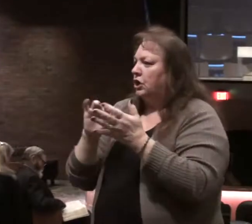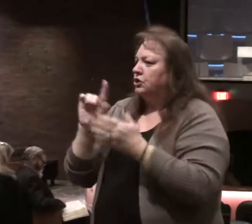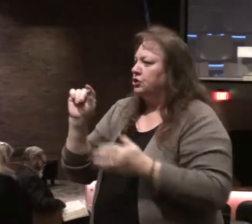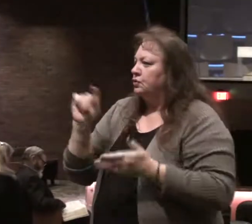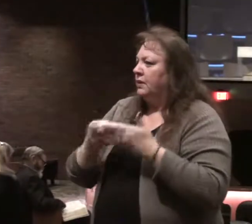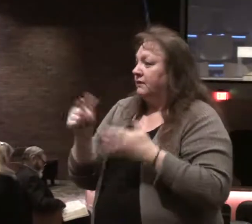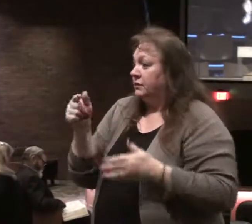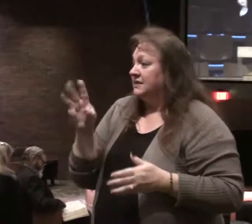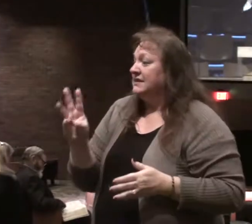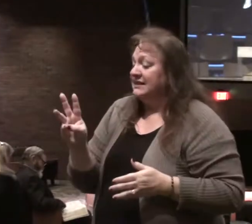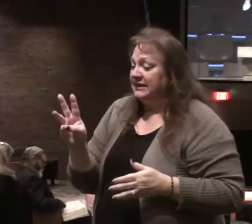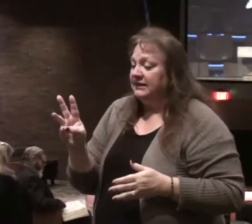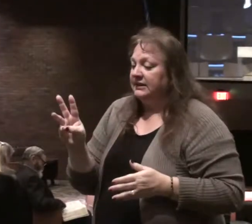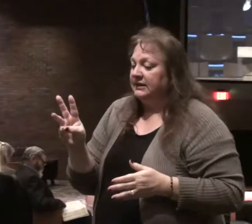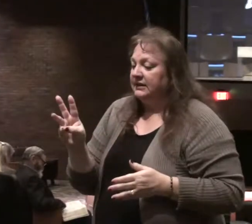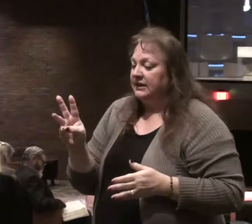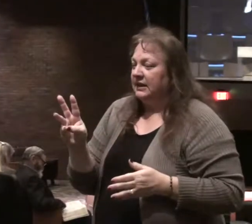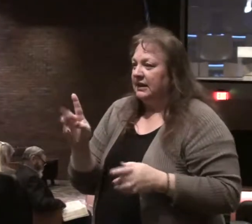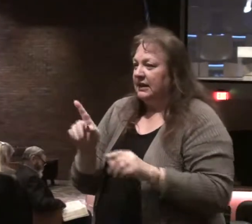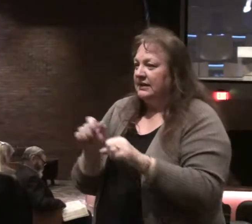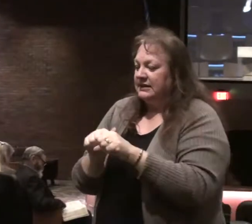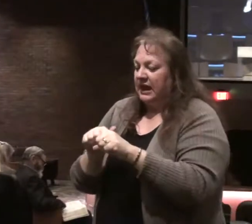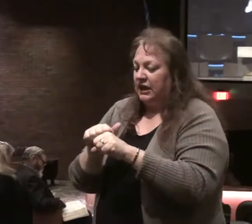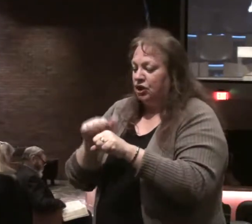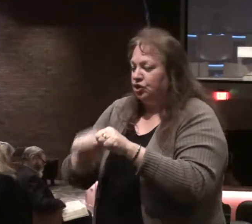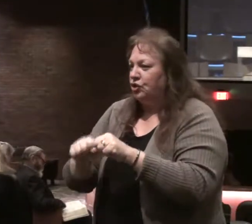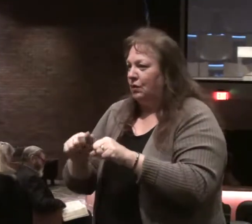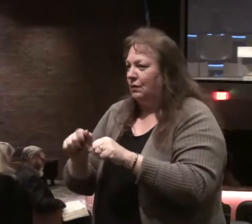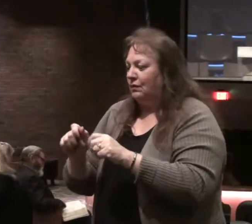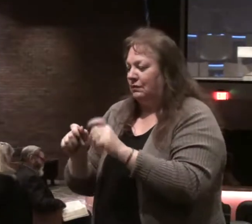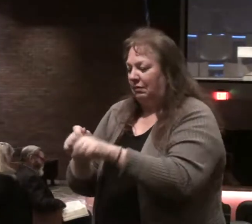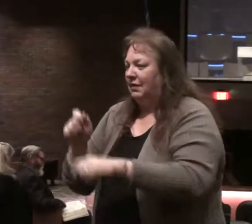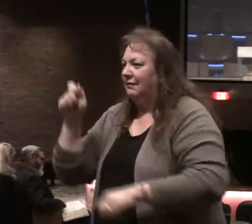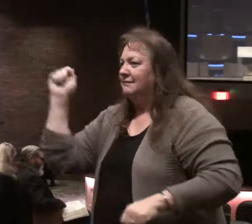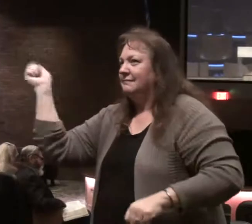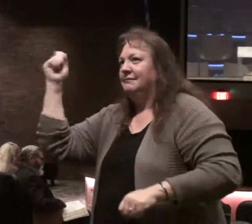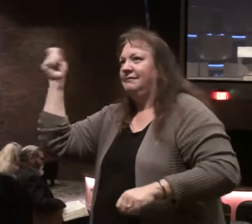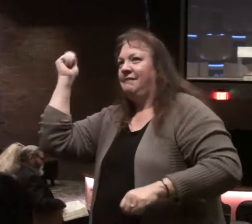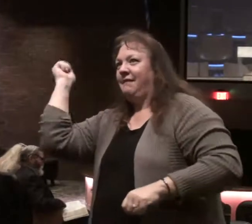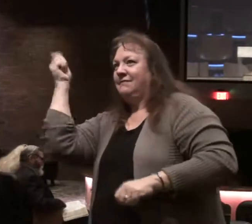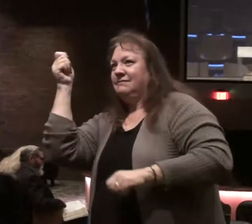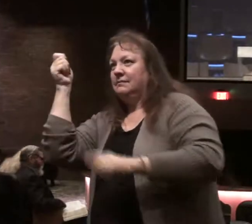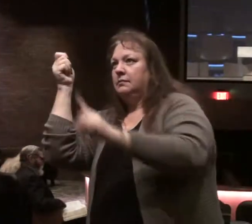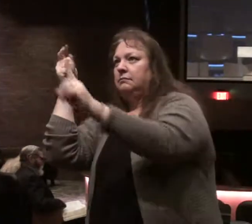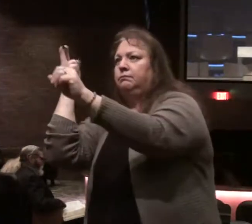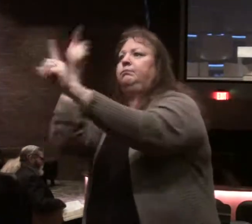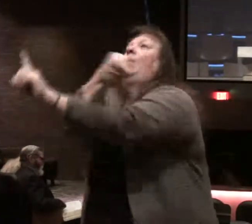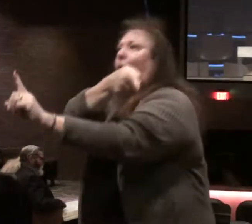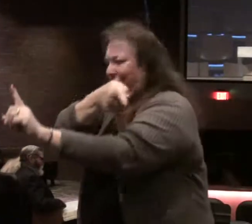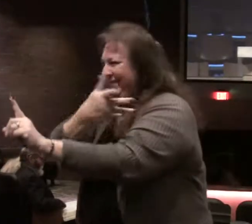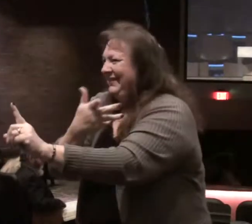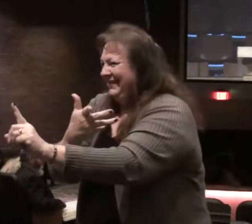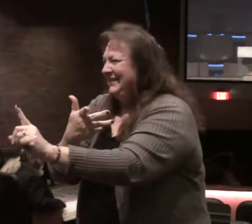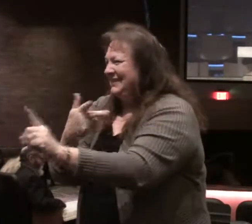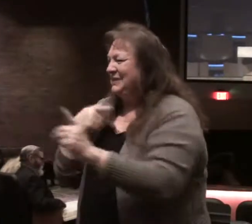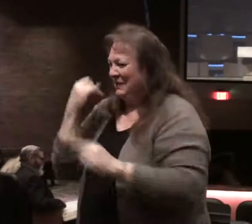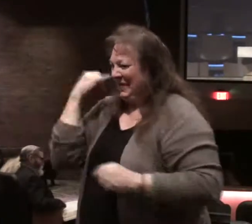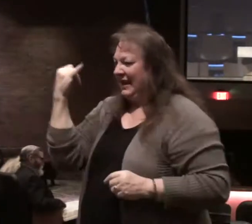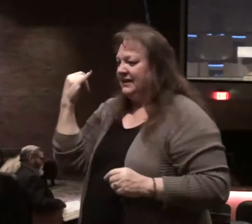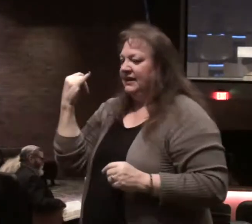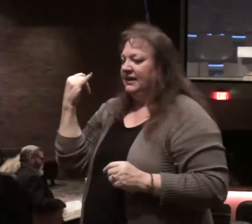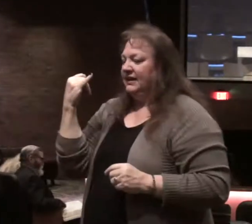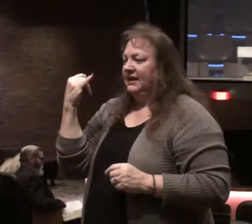verse 16, it's used of stone slingers who literally missed the mark. So it could be used in a physical sense of